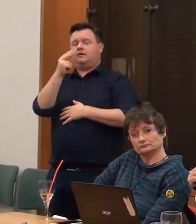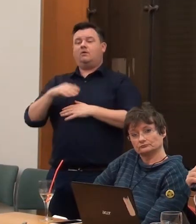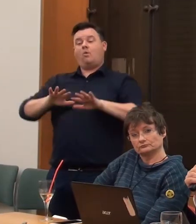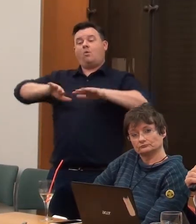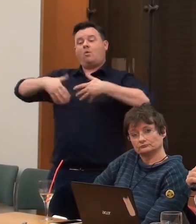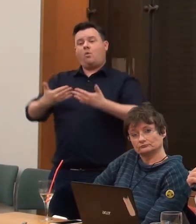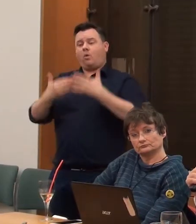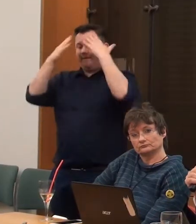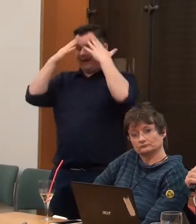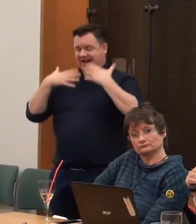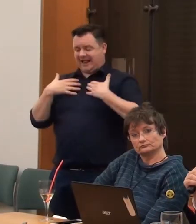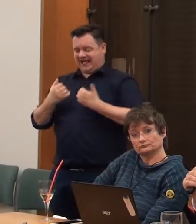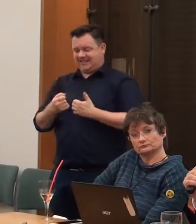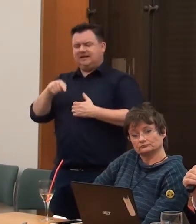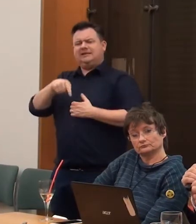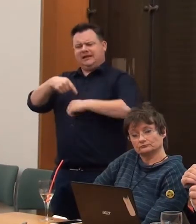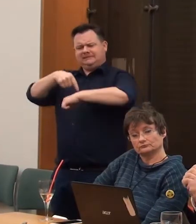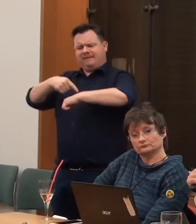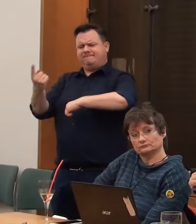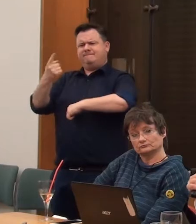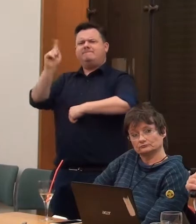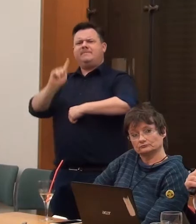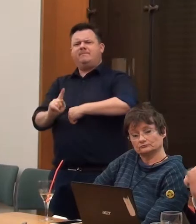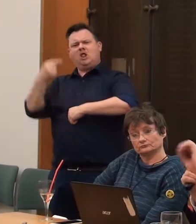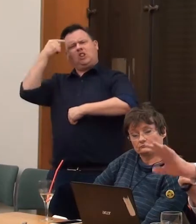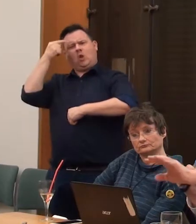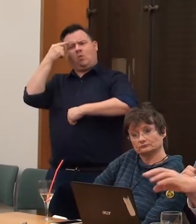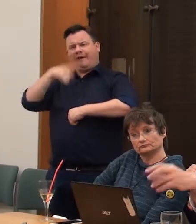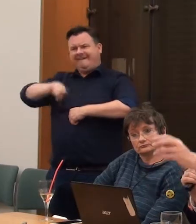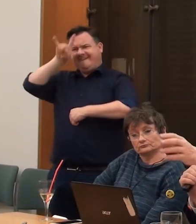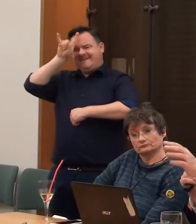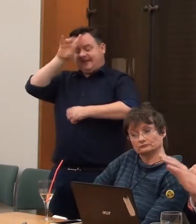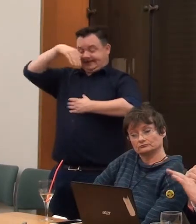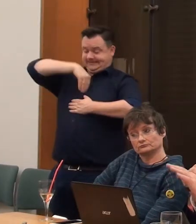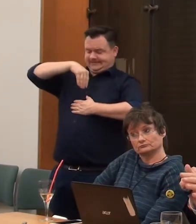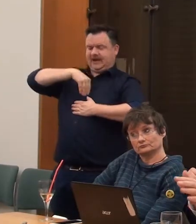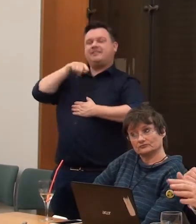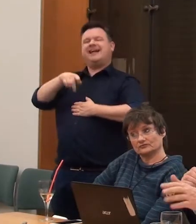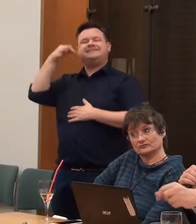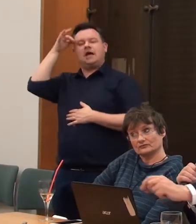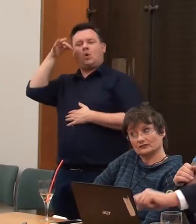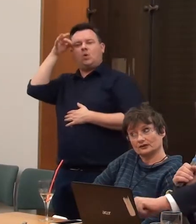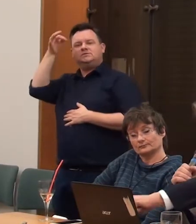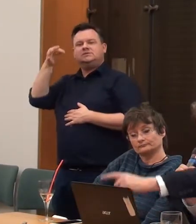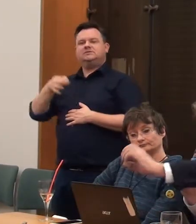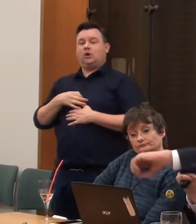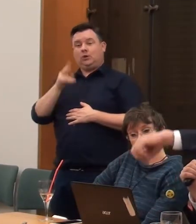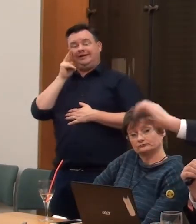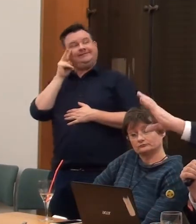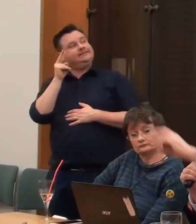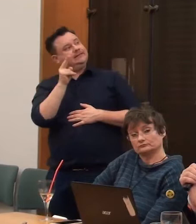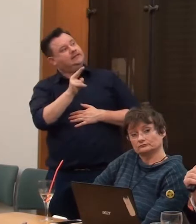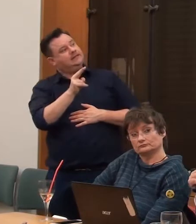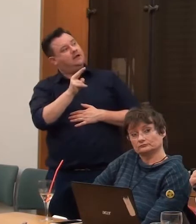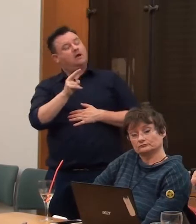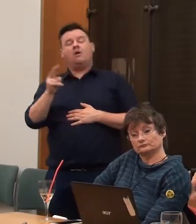as these were illustrated at the time, which probably would have been psychosis, suddenly St. Guthrie again, and you can see the demon